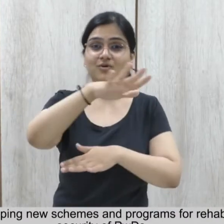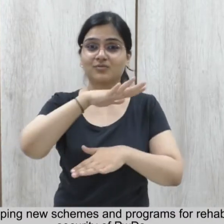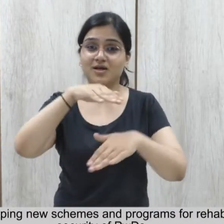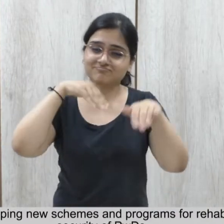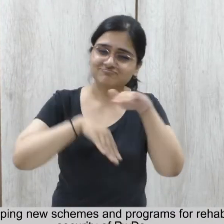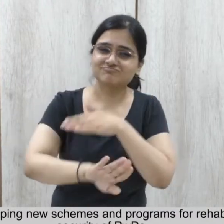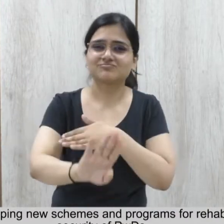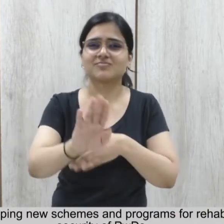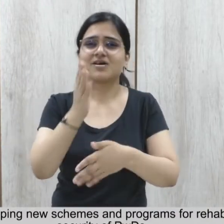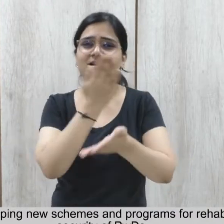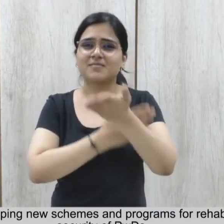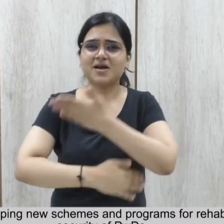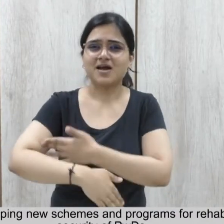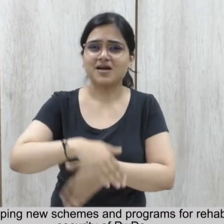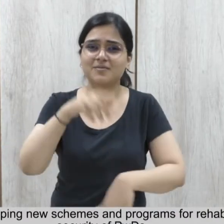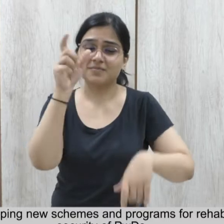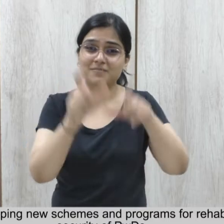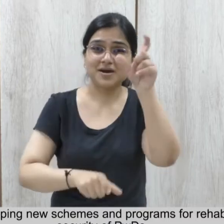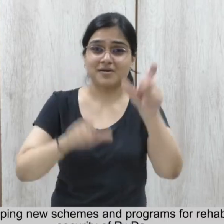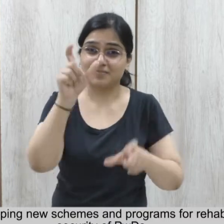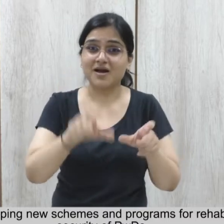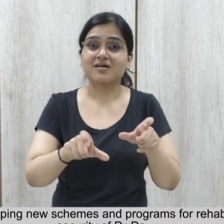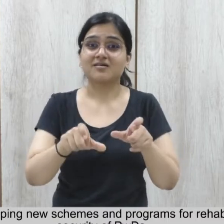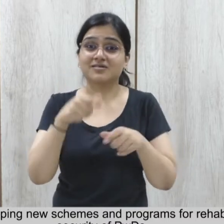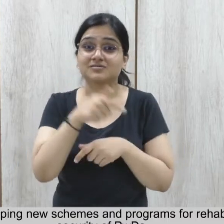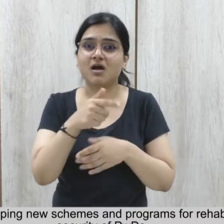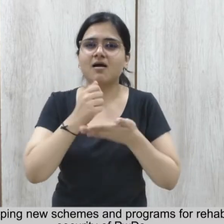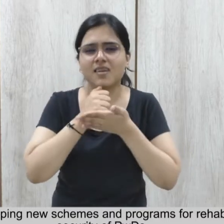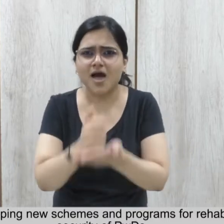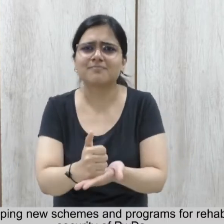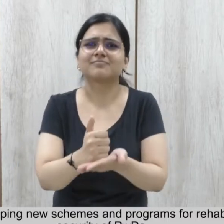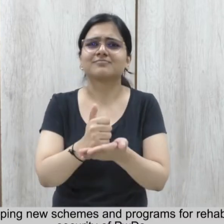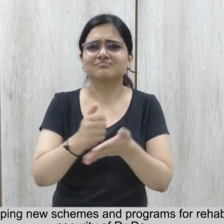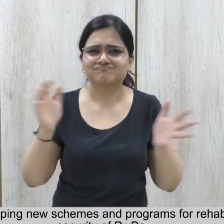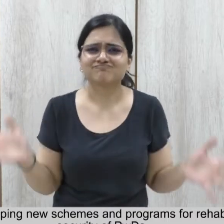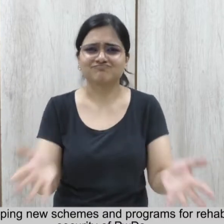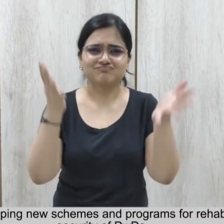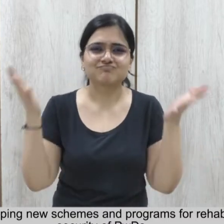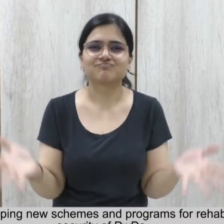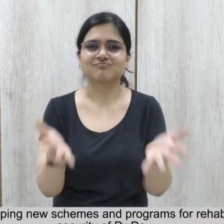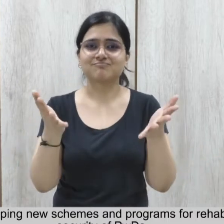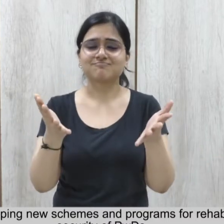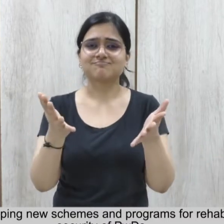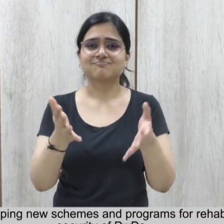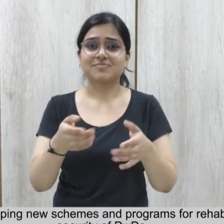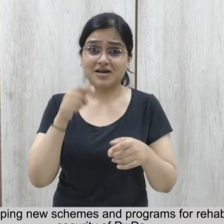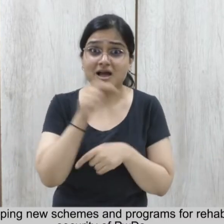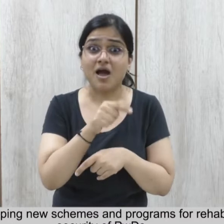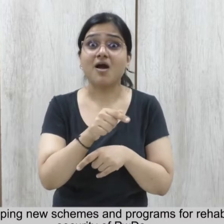Revising and developing New schemes Programs programs